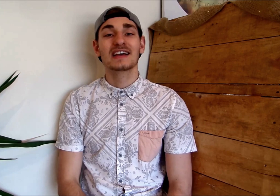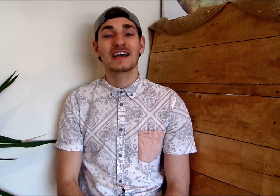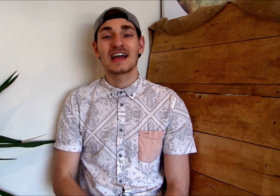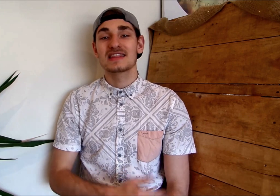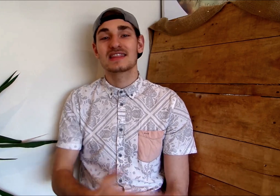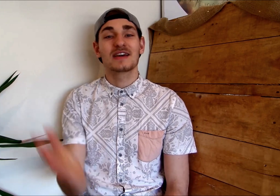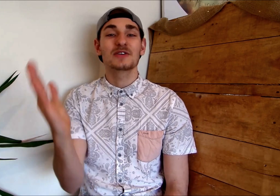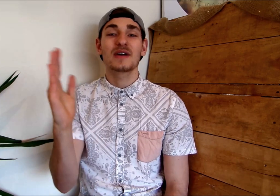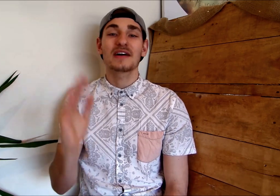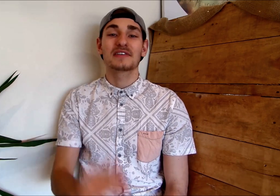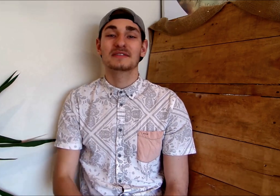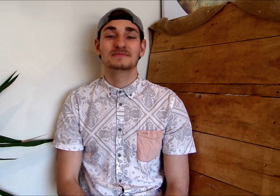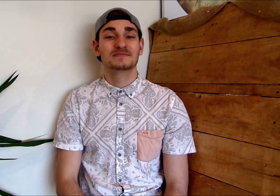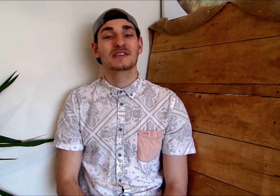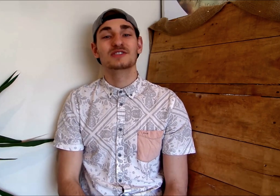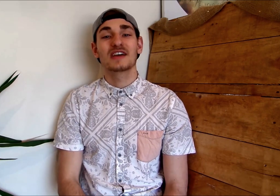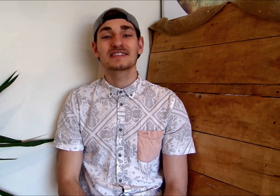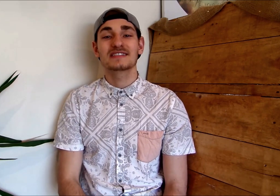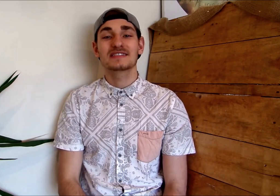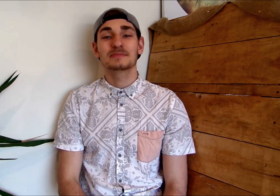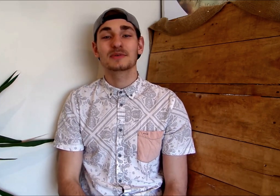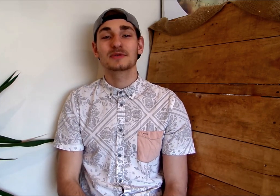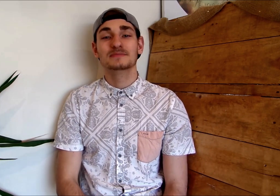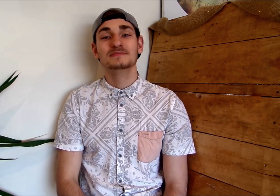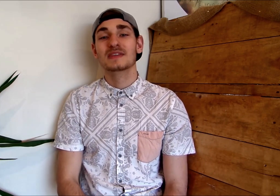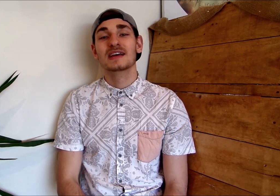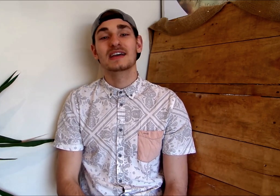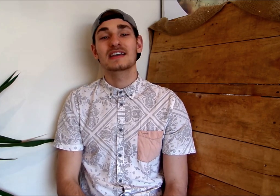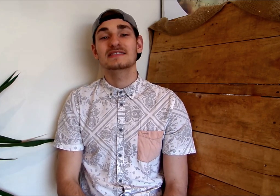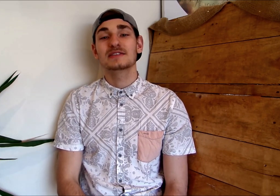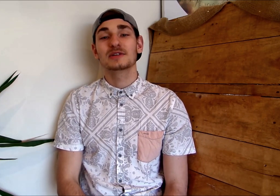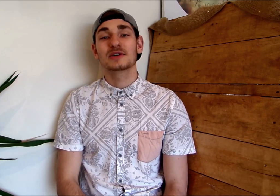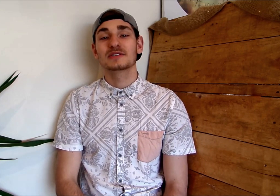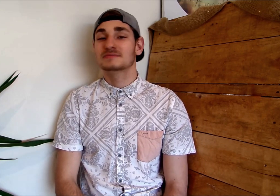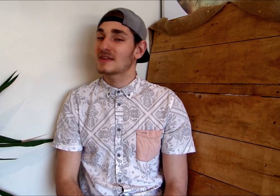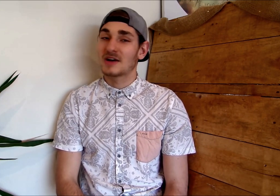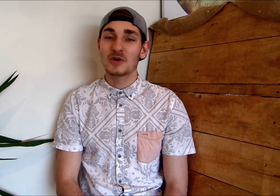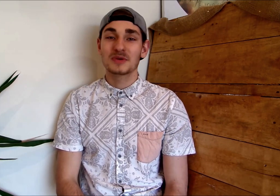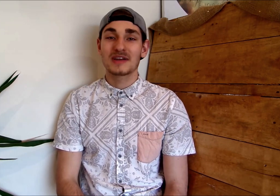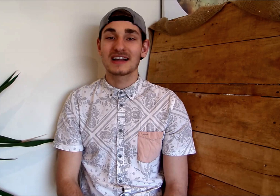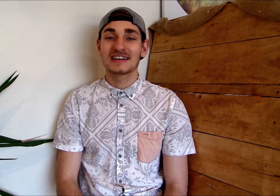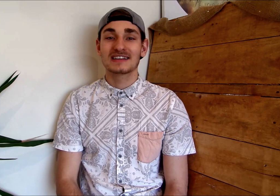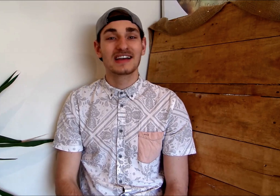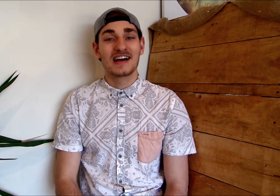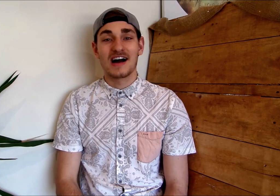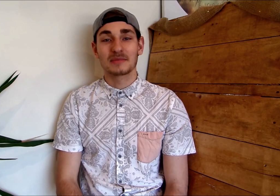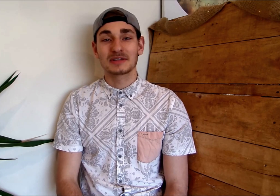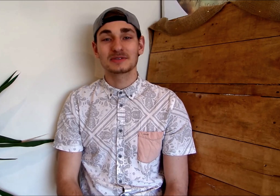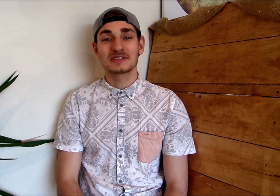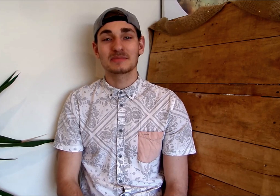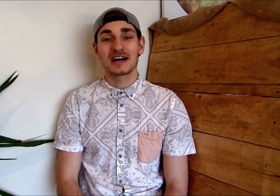And there you have it. Nice and simple. Easy to learn. I hope you get it. I'm a little teapot.